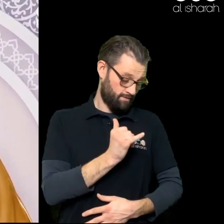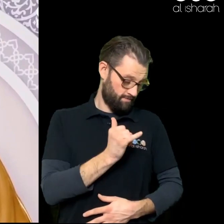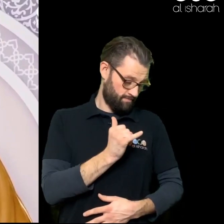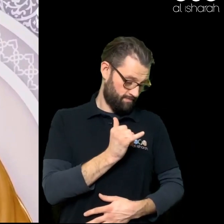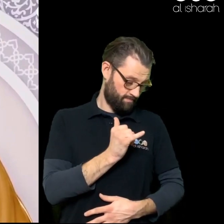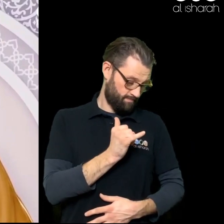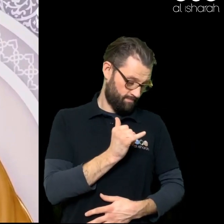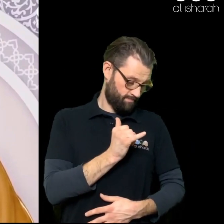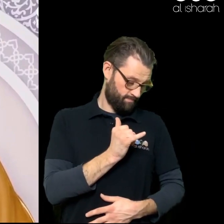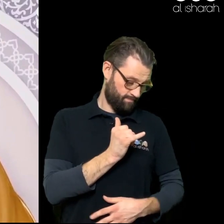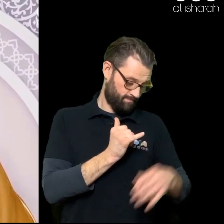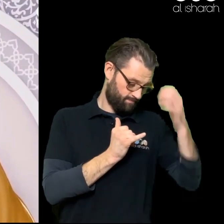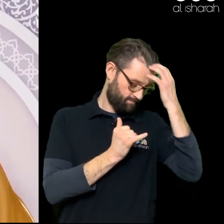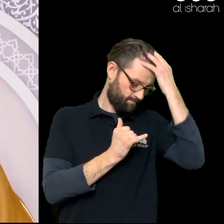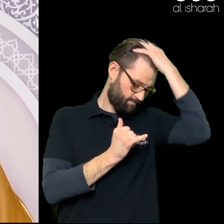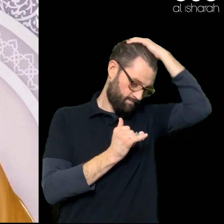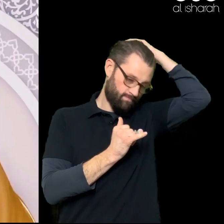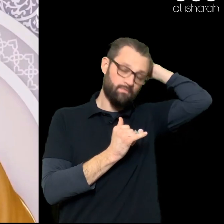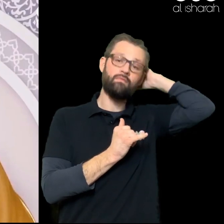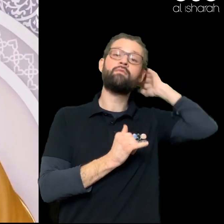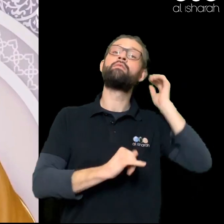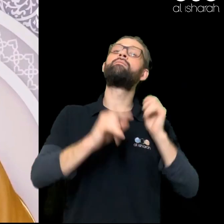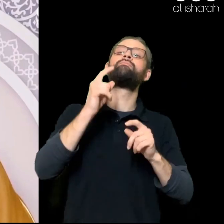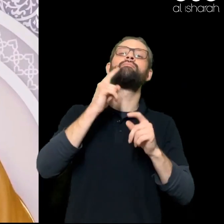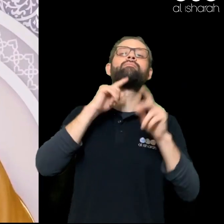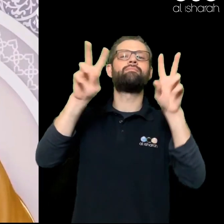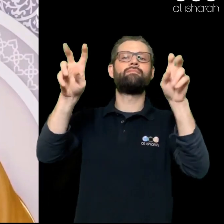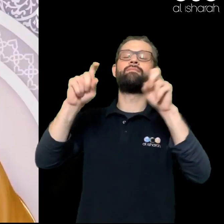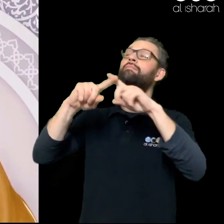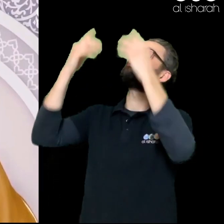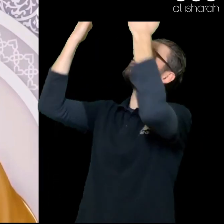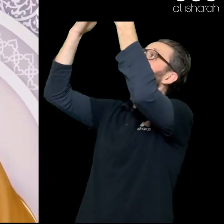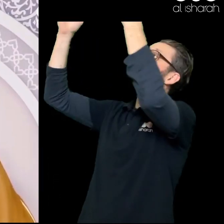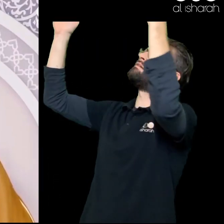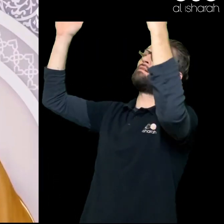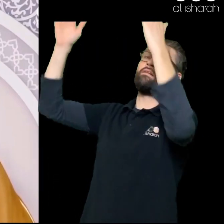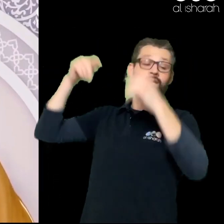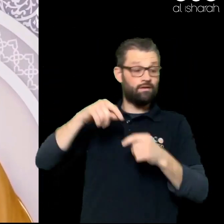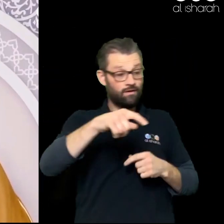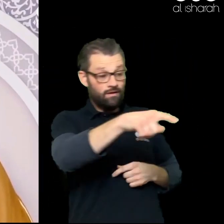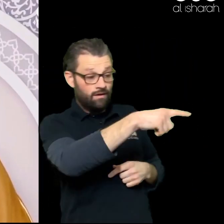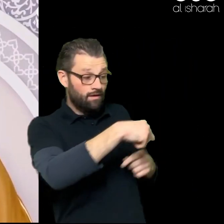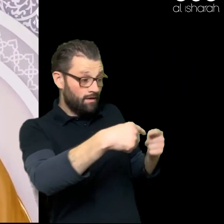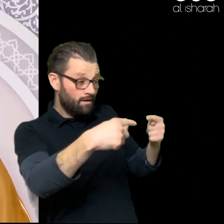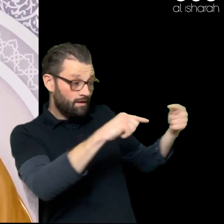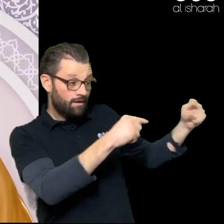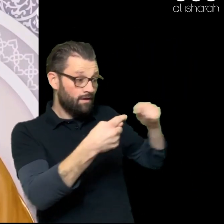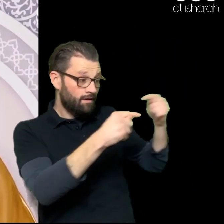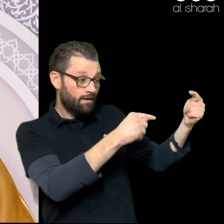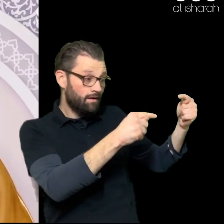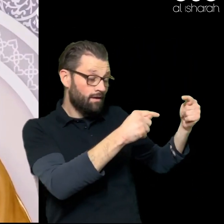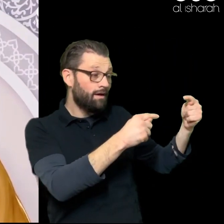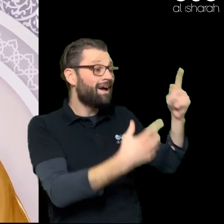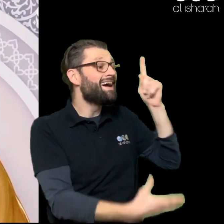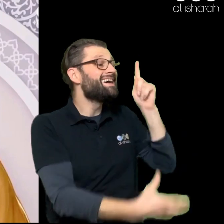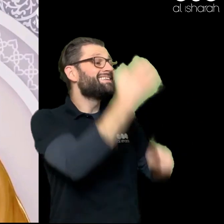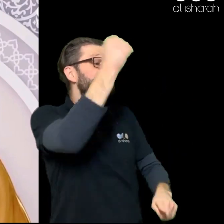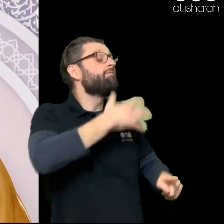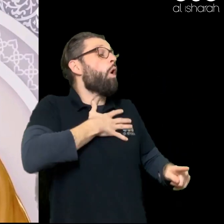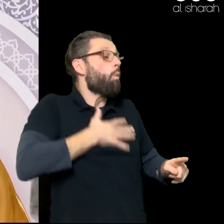will achieve Paradise By worshipping Allah And by being kind To the rest Of the creatures Of Allah Subhanahu wa ta'ala We